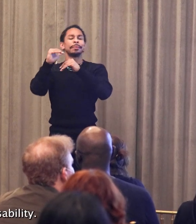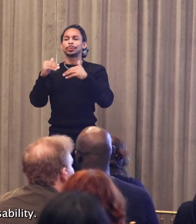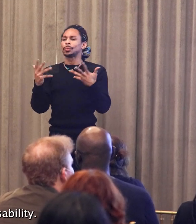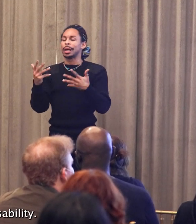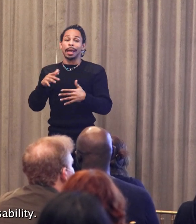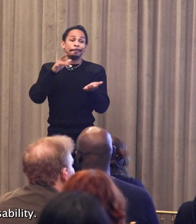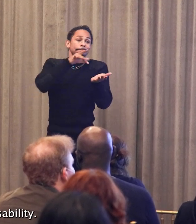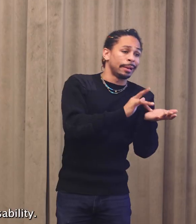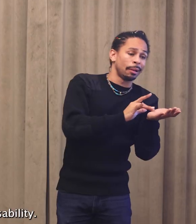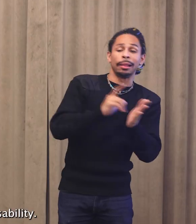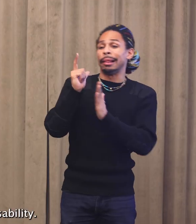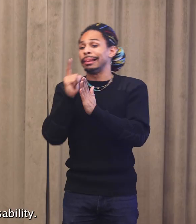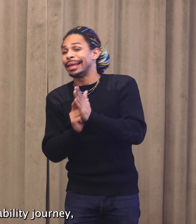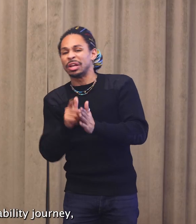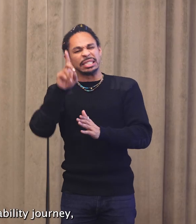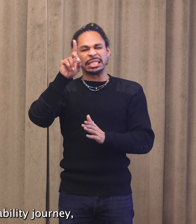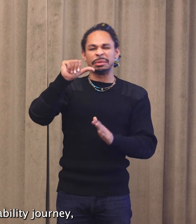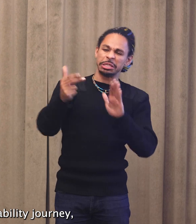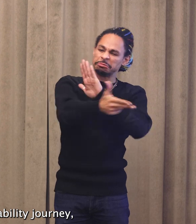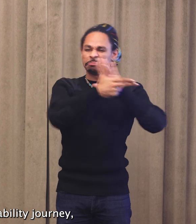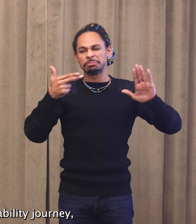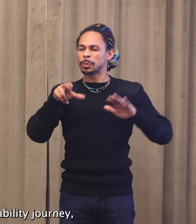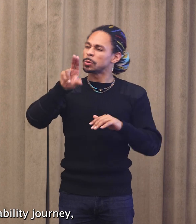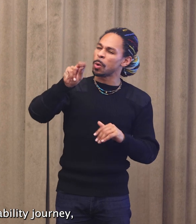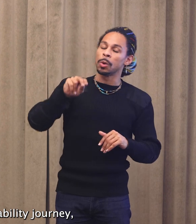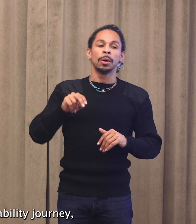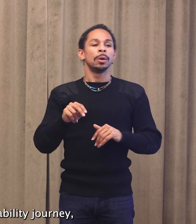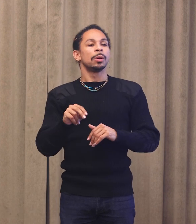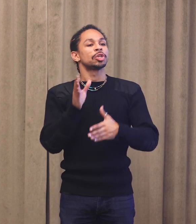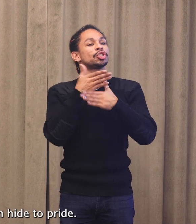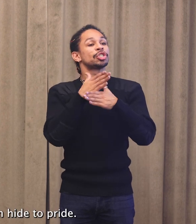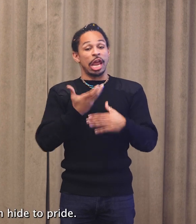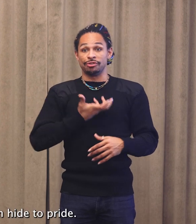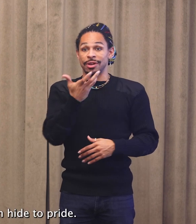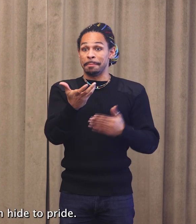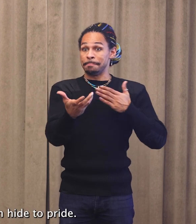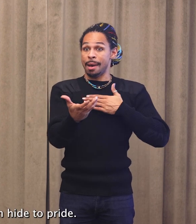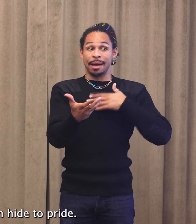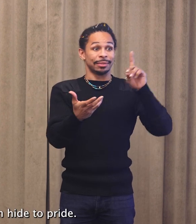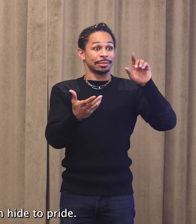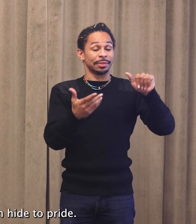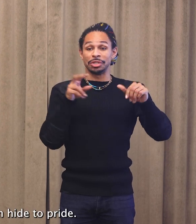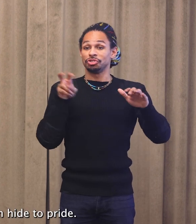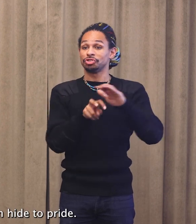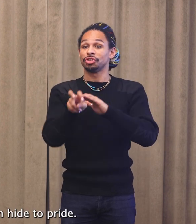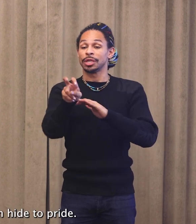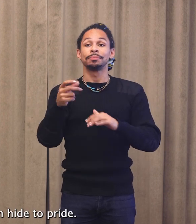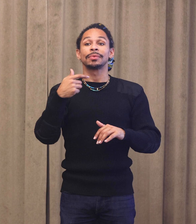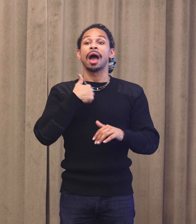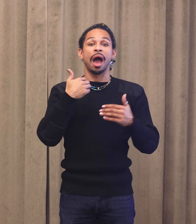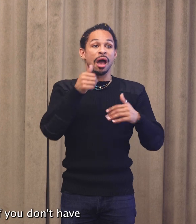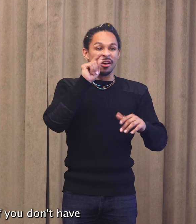legal disability. In sharing my disability journey, how I've gone from hide to